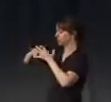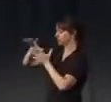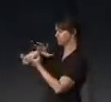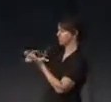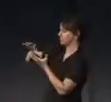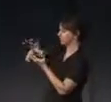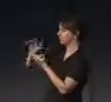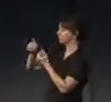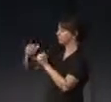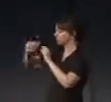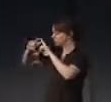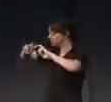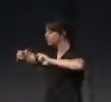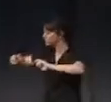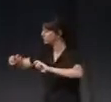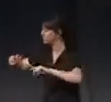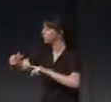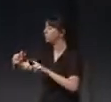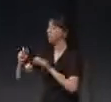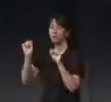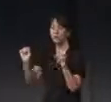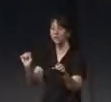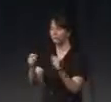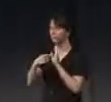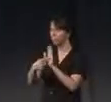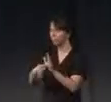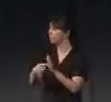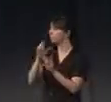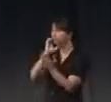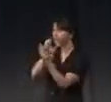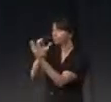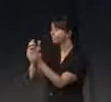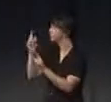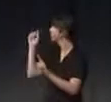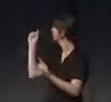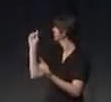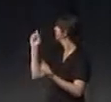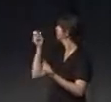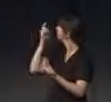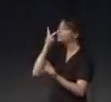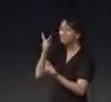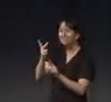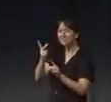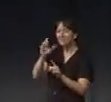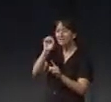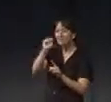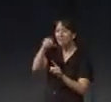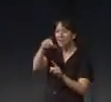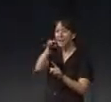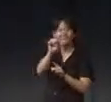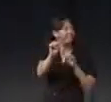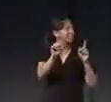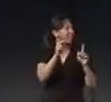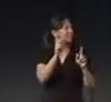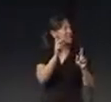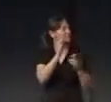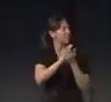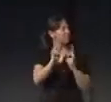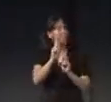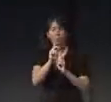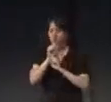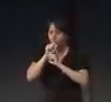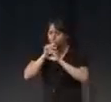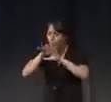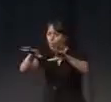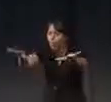we can scroll through some of the images, but basically it's a pressurized space. As you can see, there are some people blowing down there. This mean